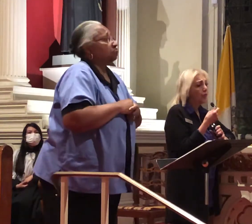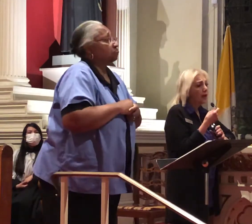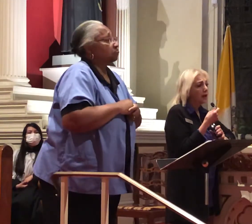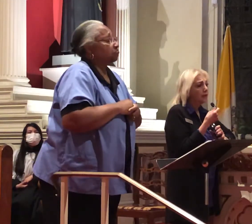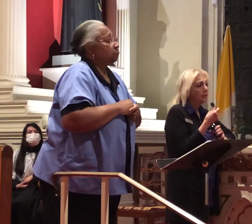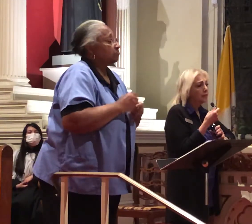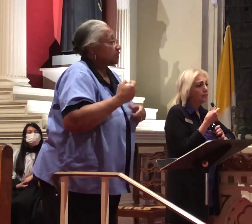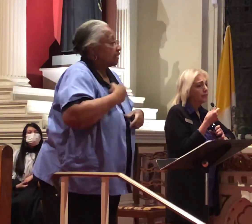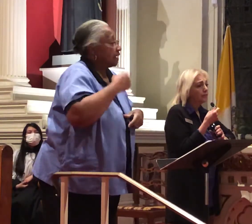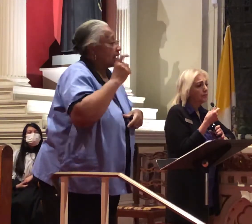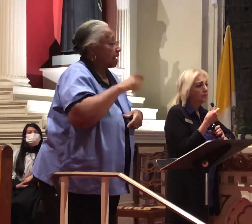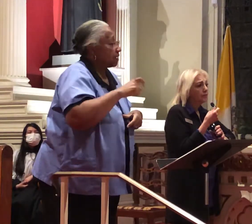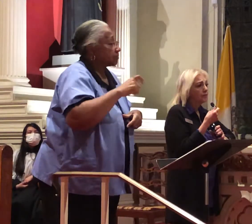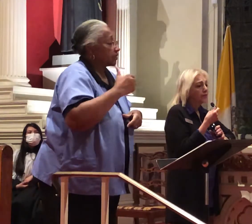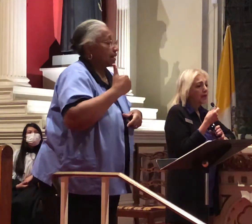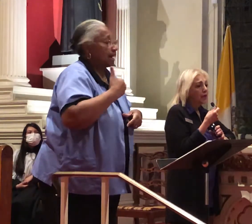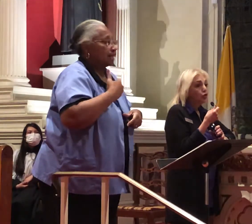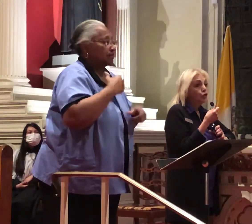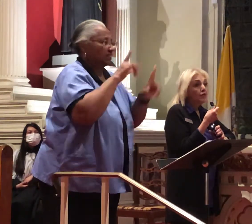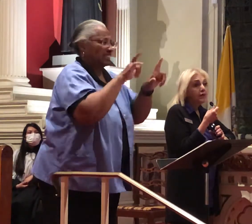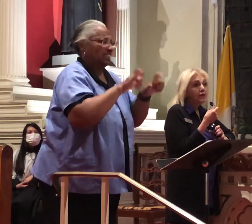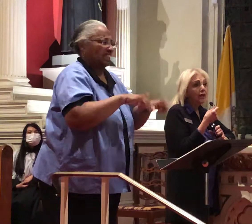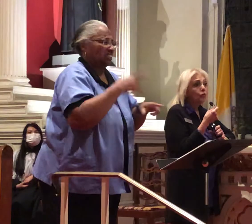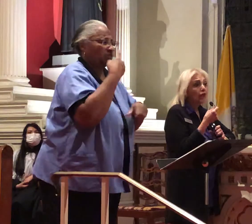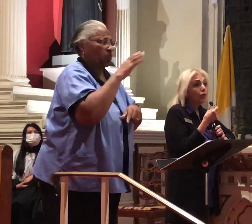I had to have a colonoscopy